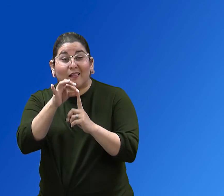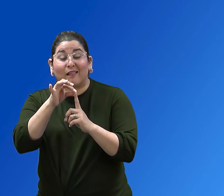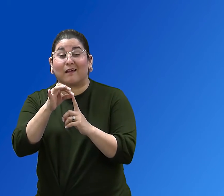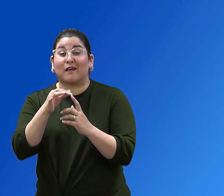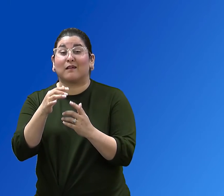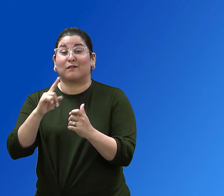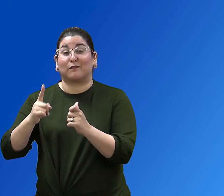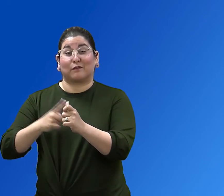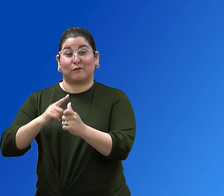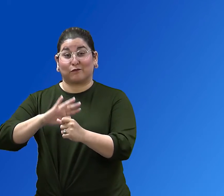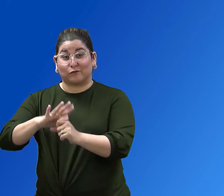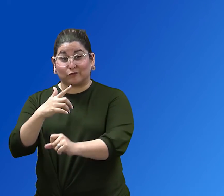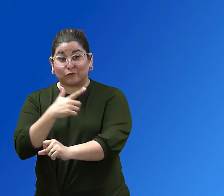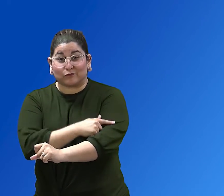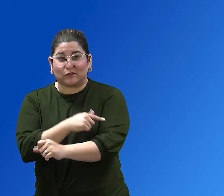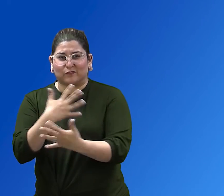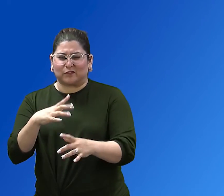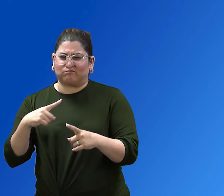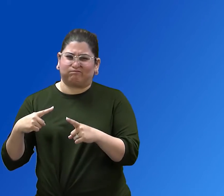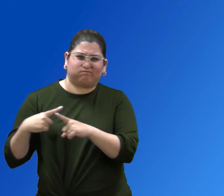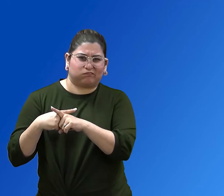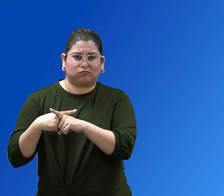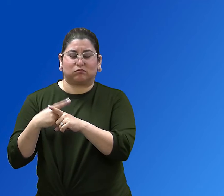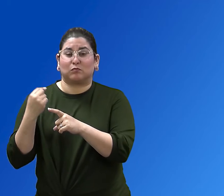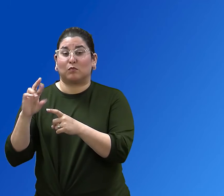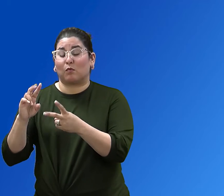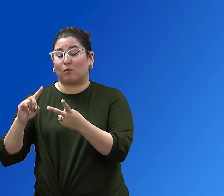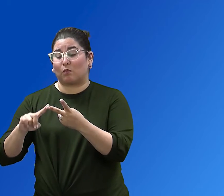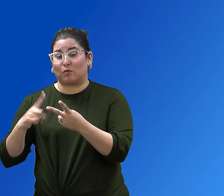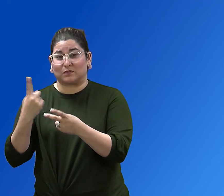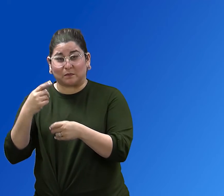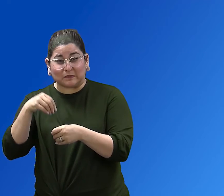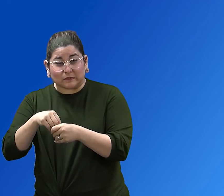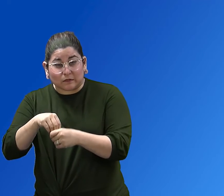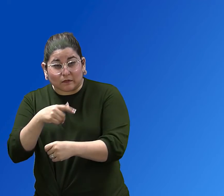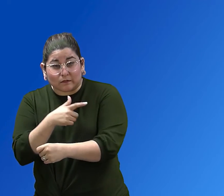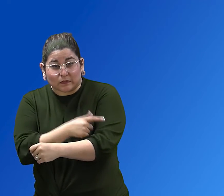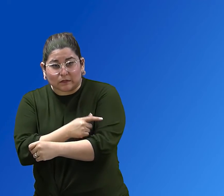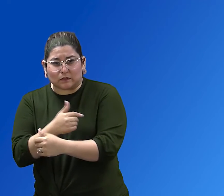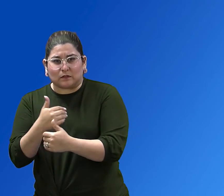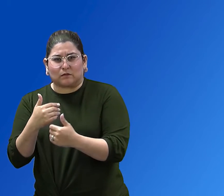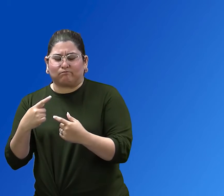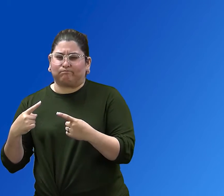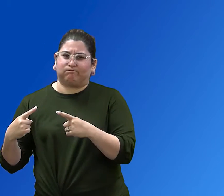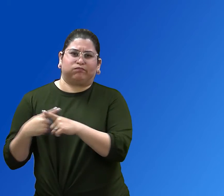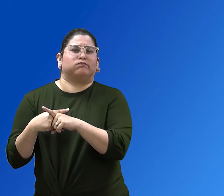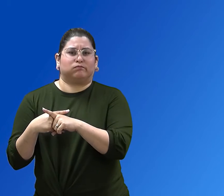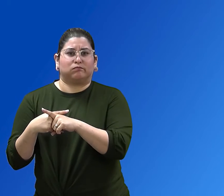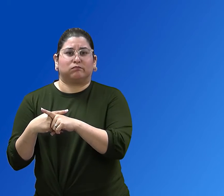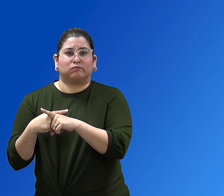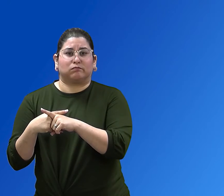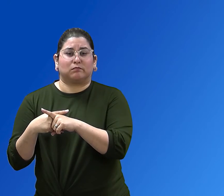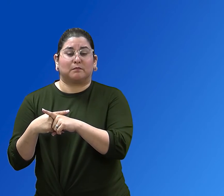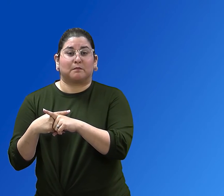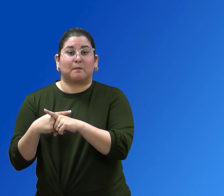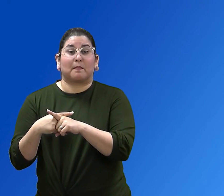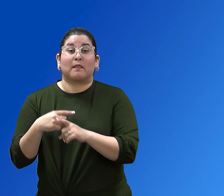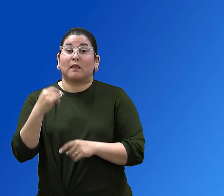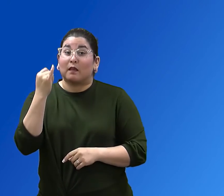have not had a severe or immediate allergic reaction to the vaccine itself or any of the ingredients